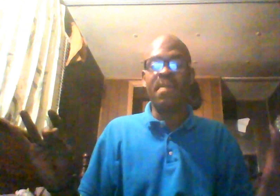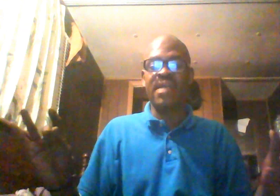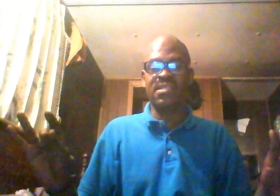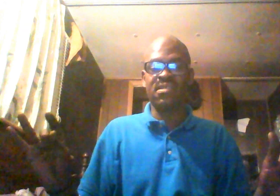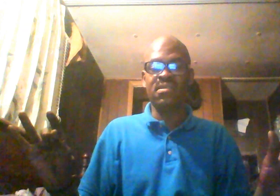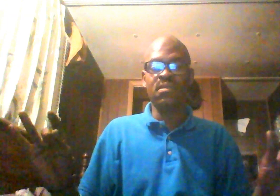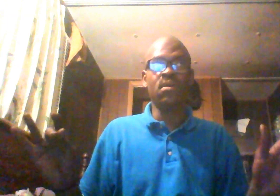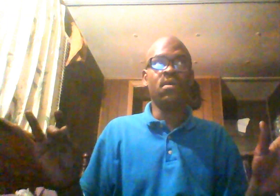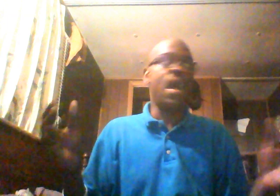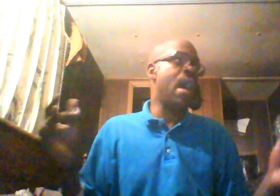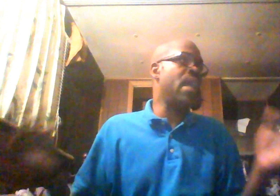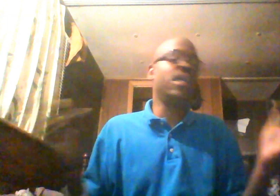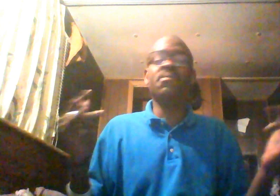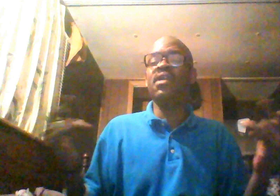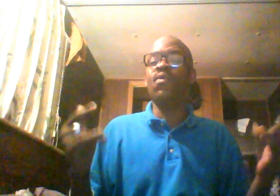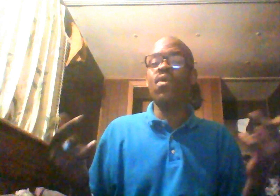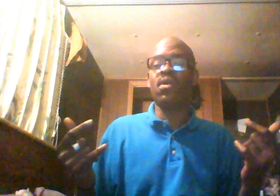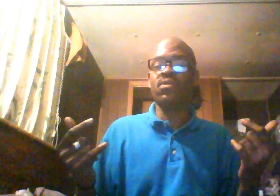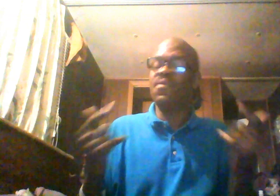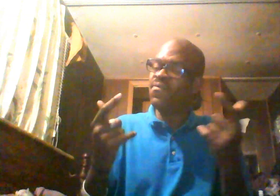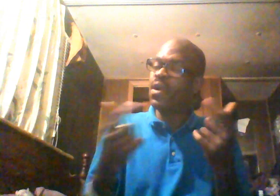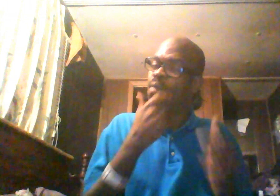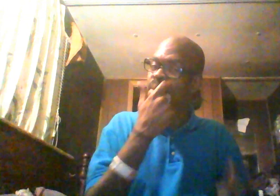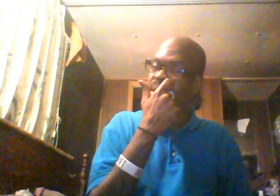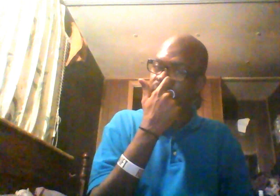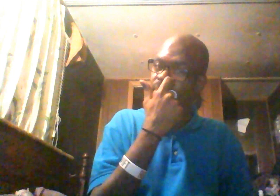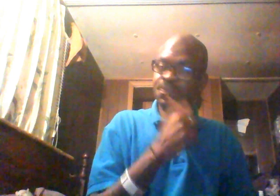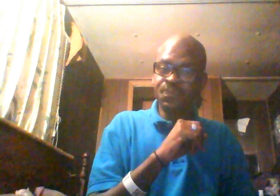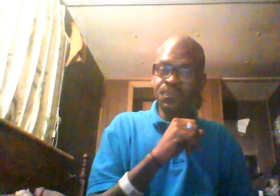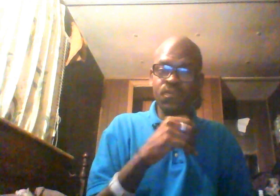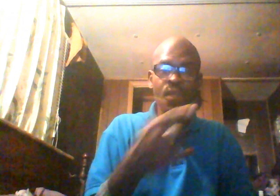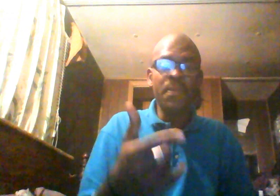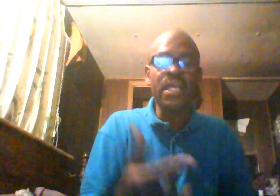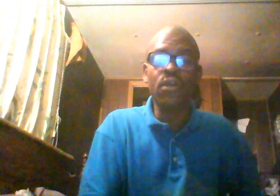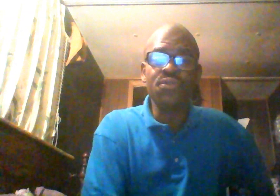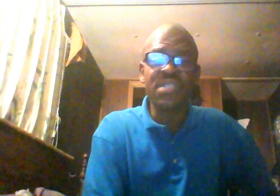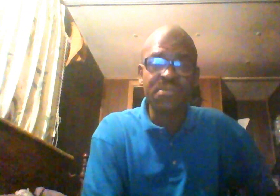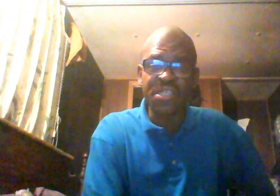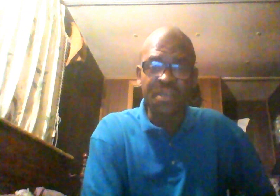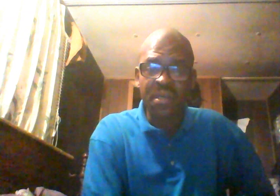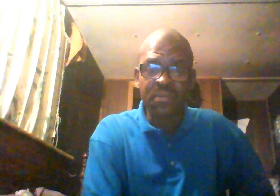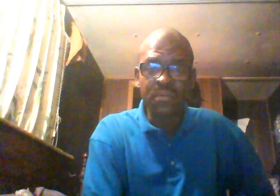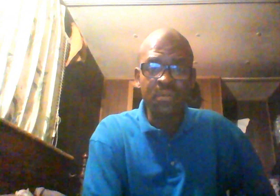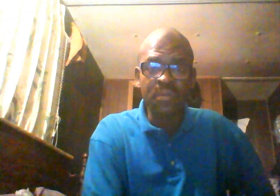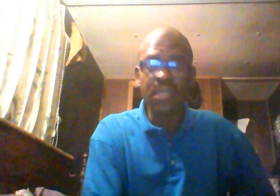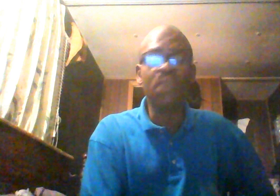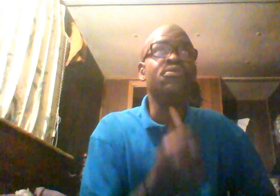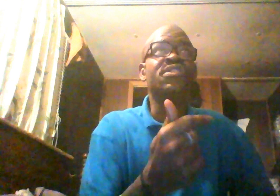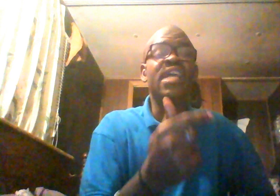masses. It could be either one of those. It very well may be. But they're going to do the same shit to her. They're going to do the same